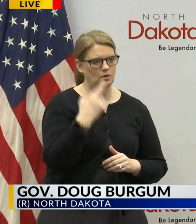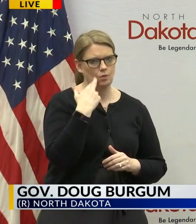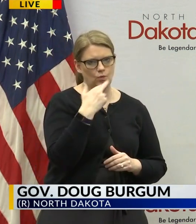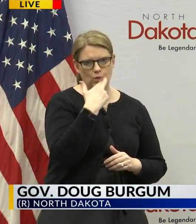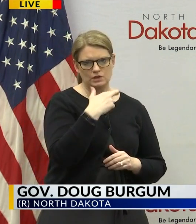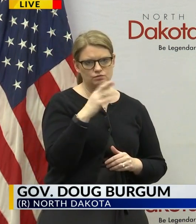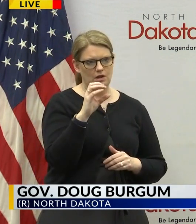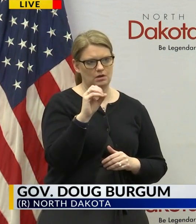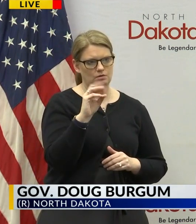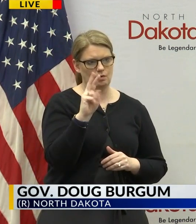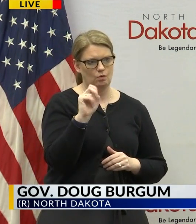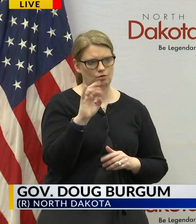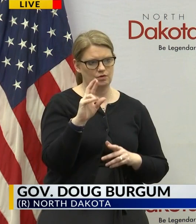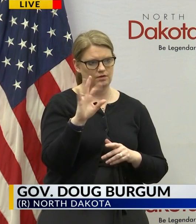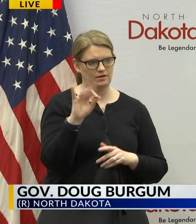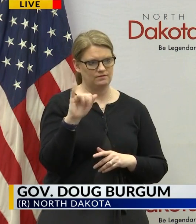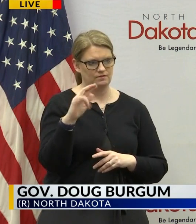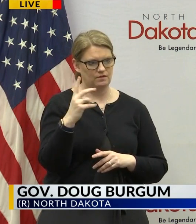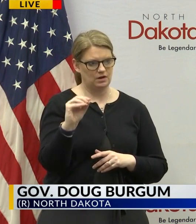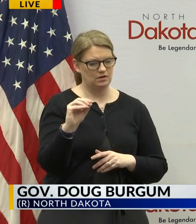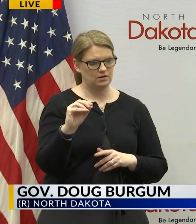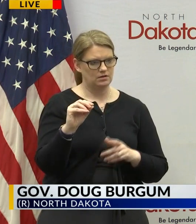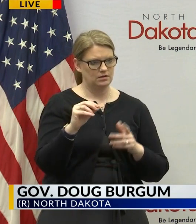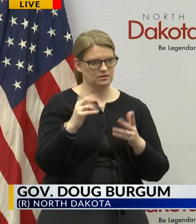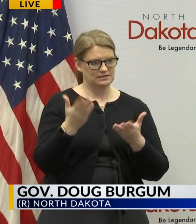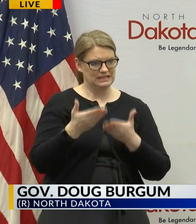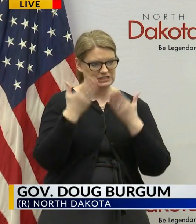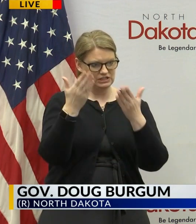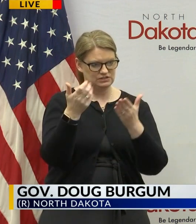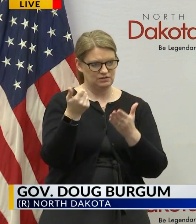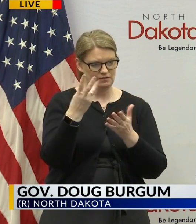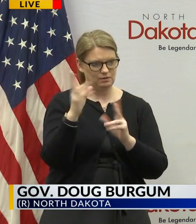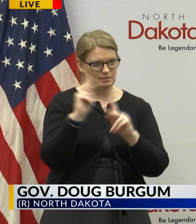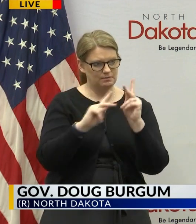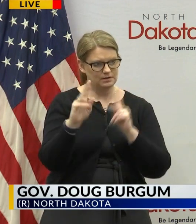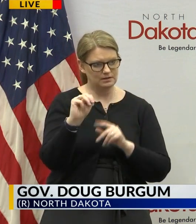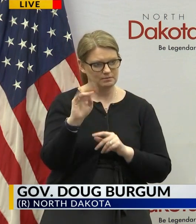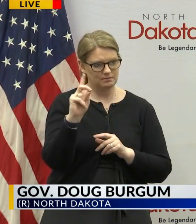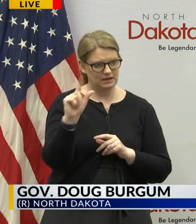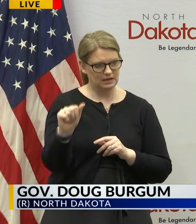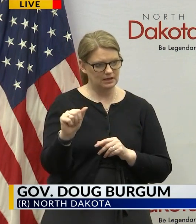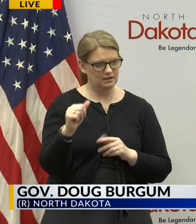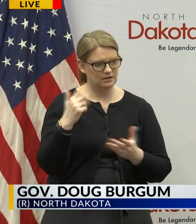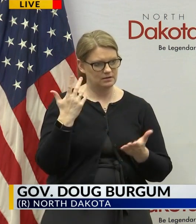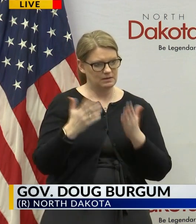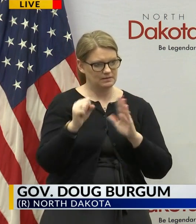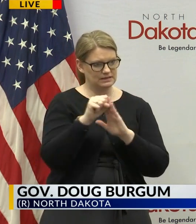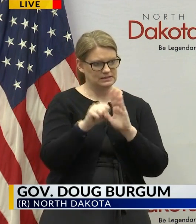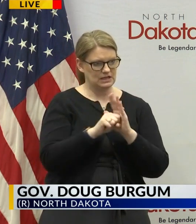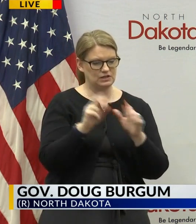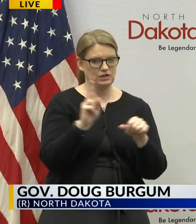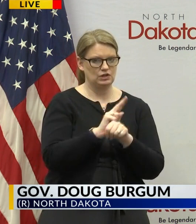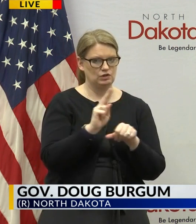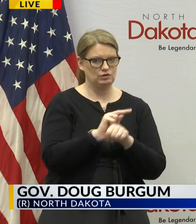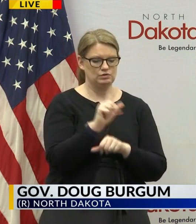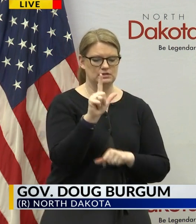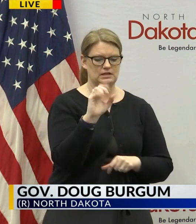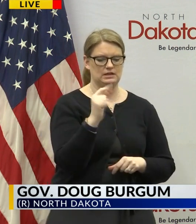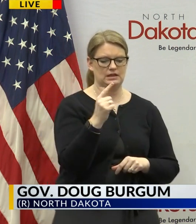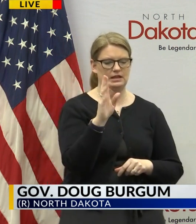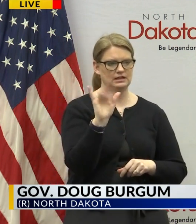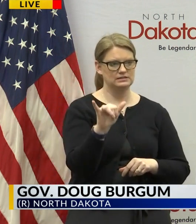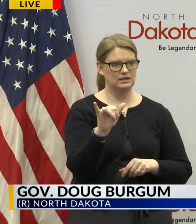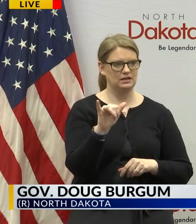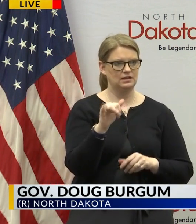owner in fargo suggested to at least a couple of members of the media to pay that maybe the state could use the legacy fund to